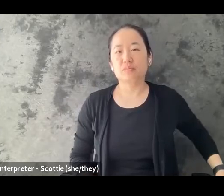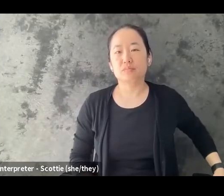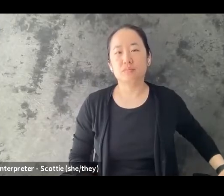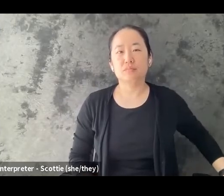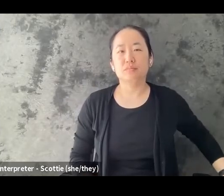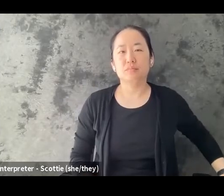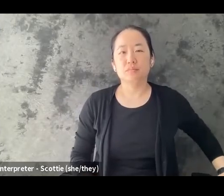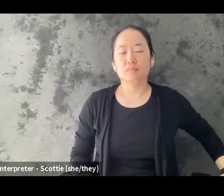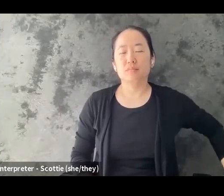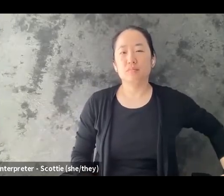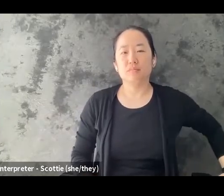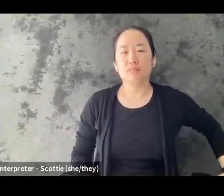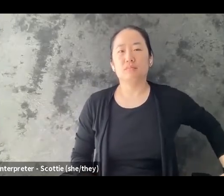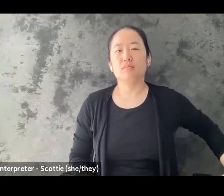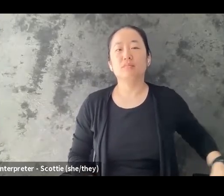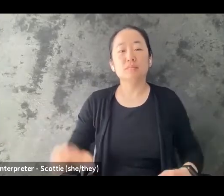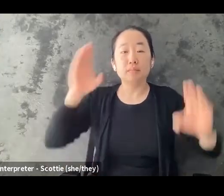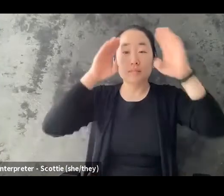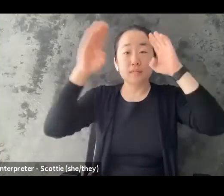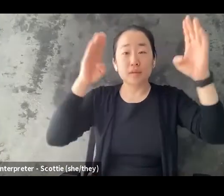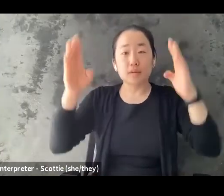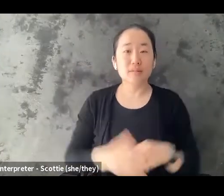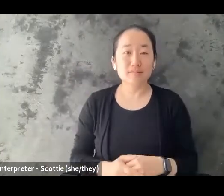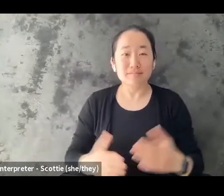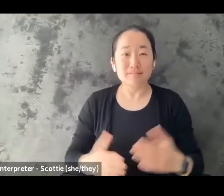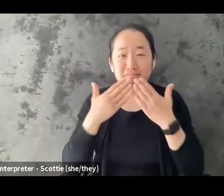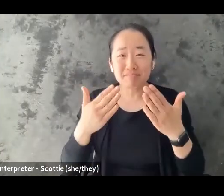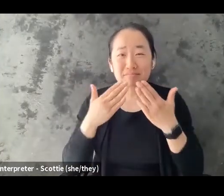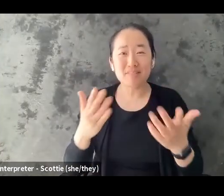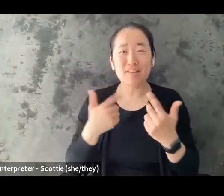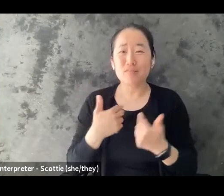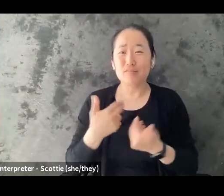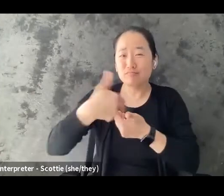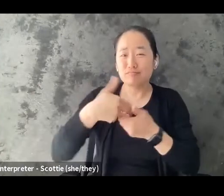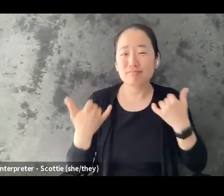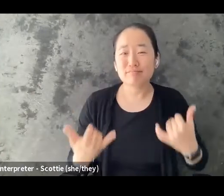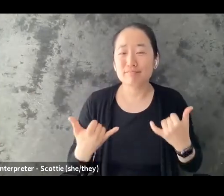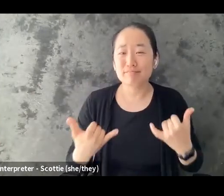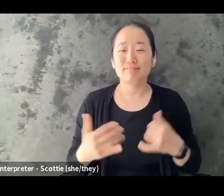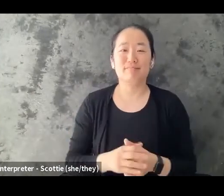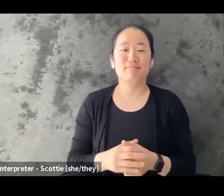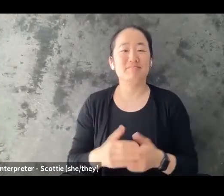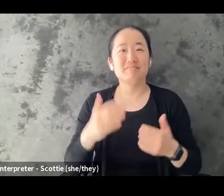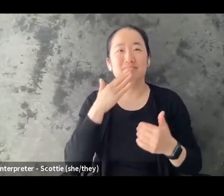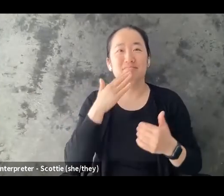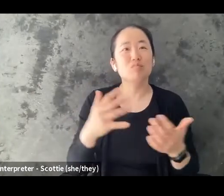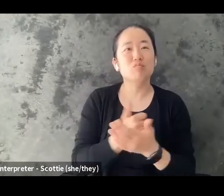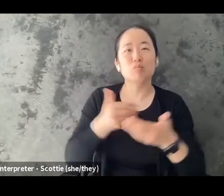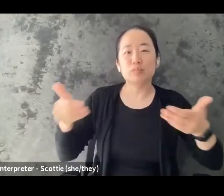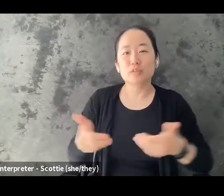Hello, everyone. Thank you so much for being here and for introducing yourselves in the chat and filling out the poll